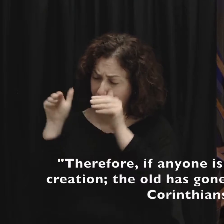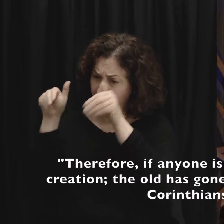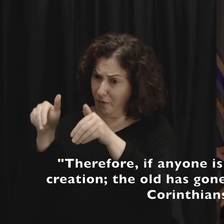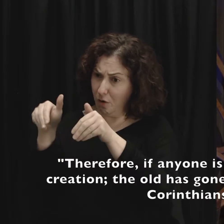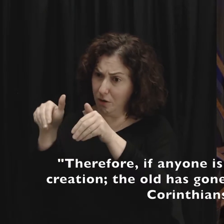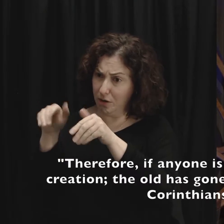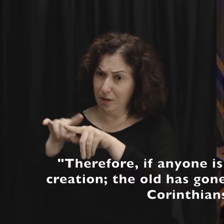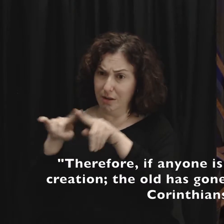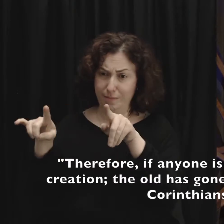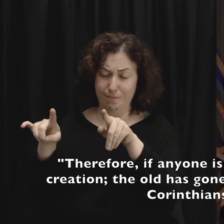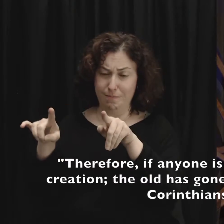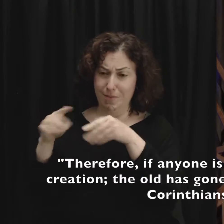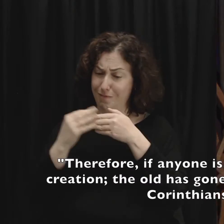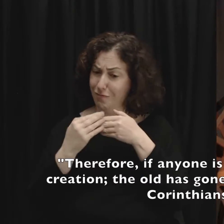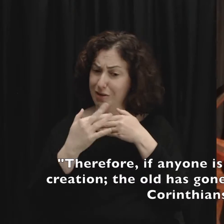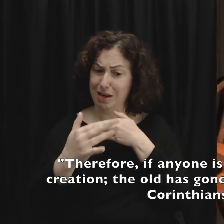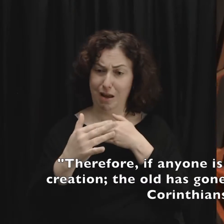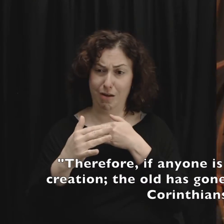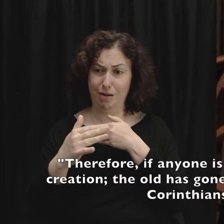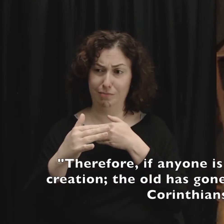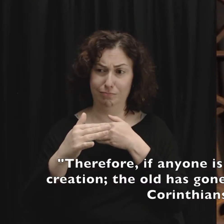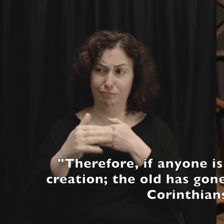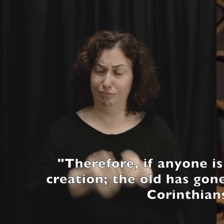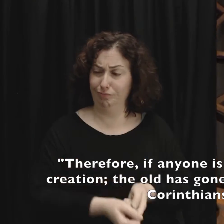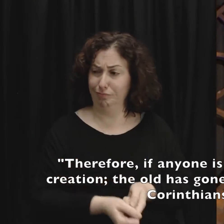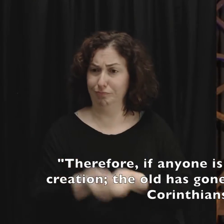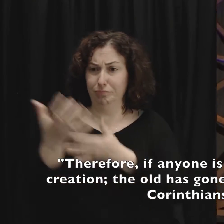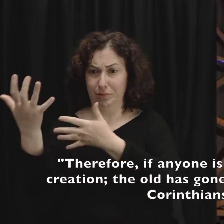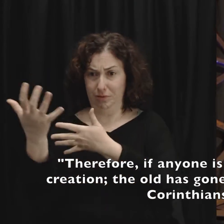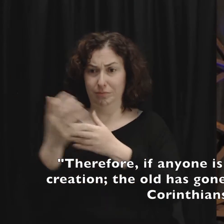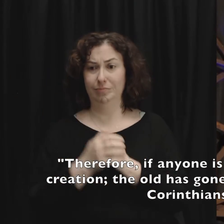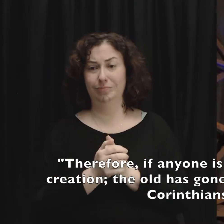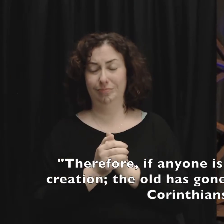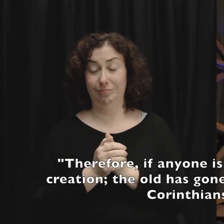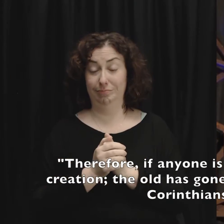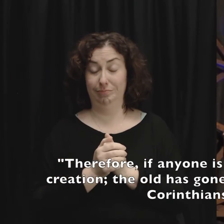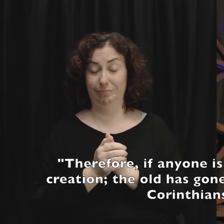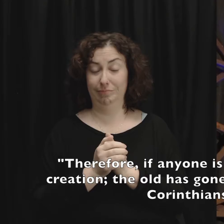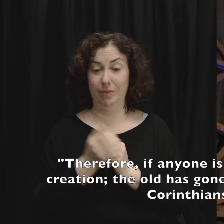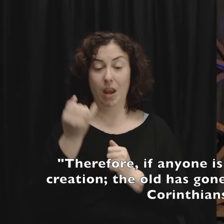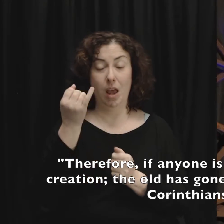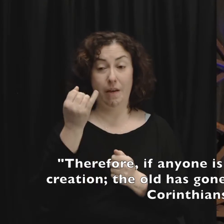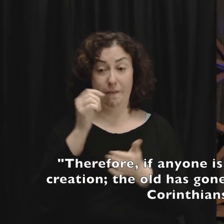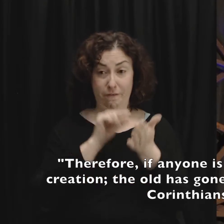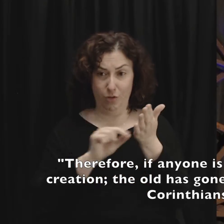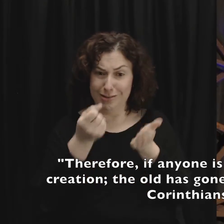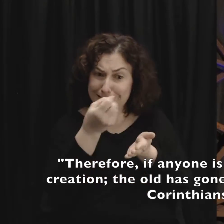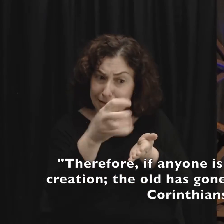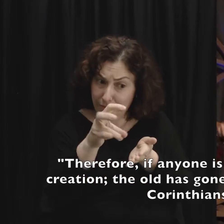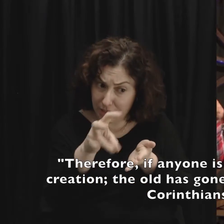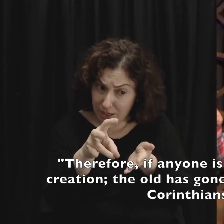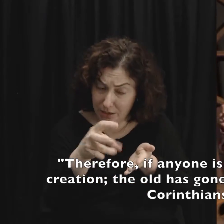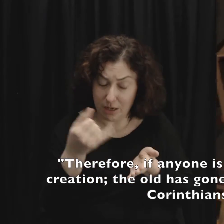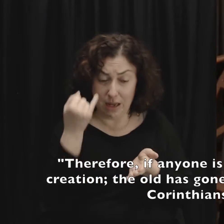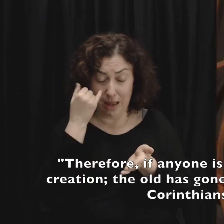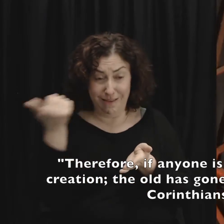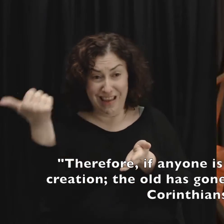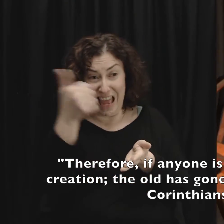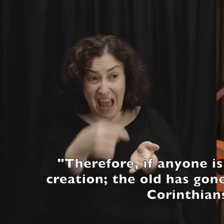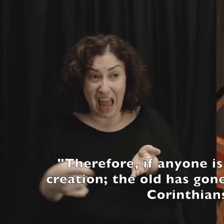here's just kind of a classic Bible memory verse. Chances are you've heard this before. Verse 17 says, Therefore, if anyone is in